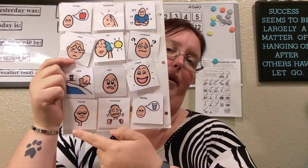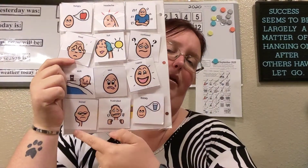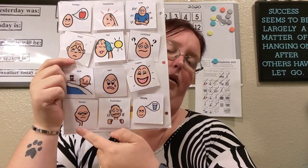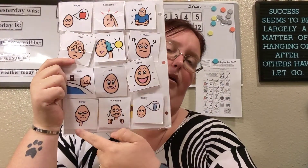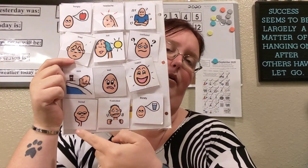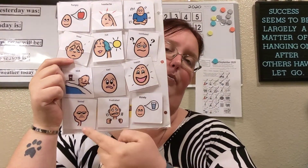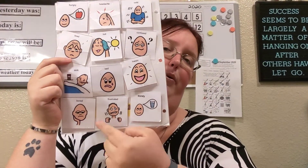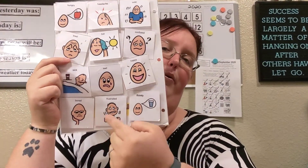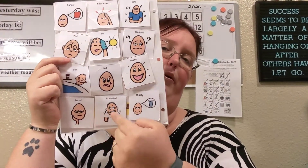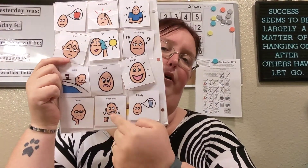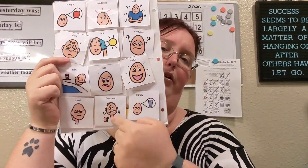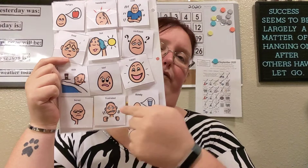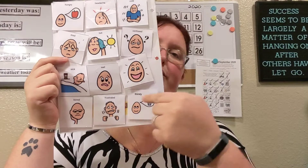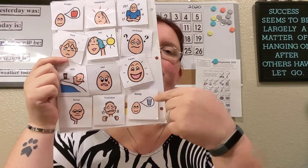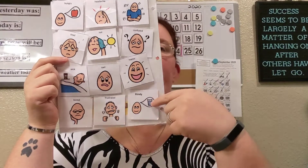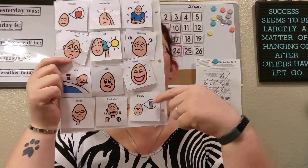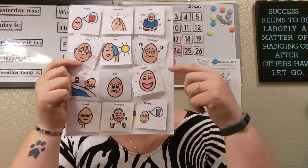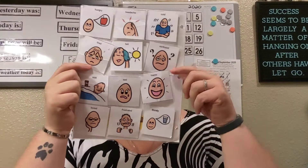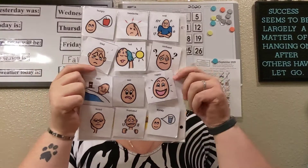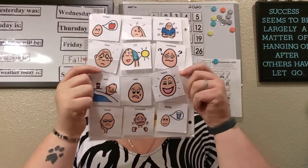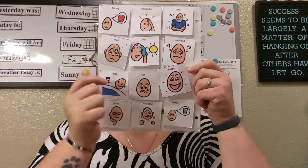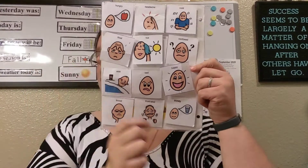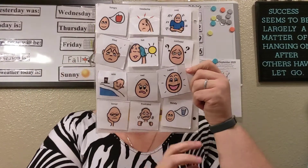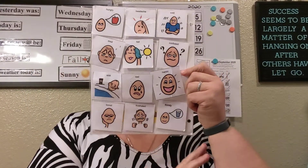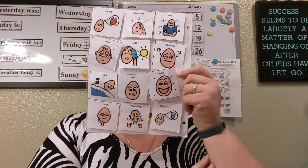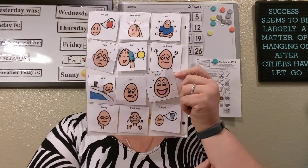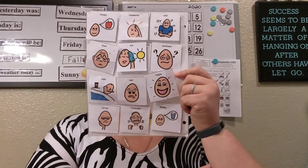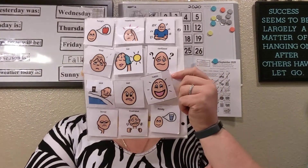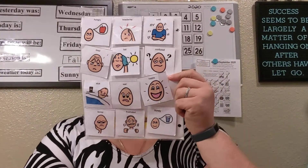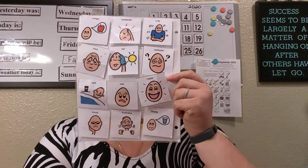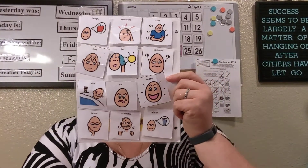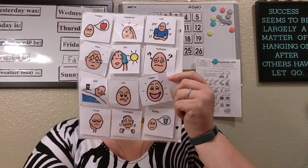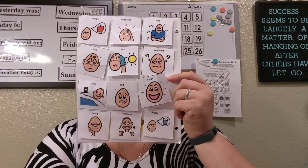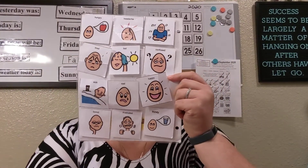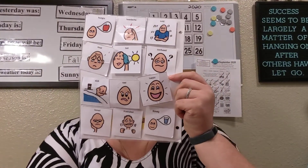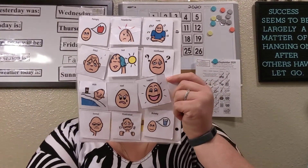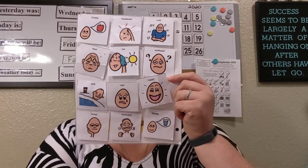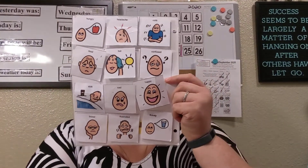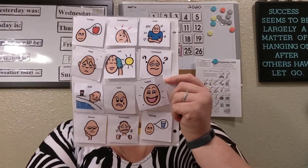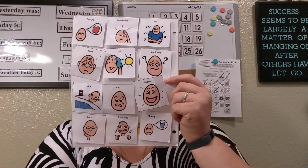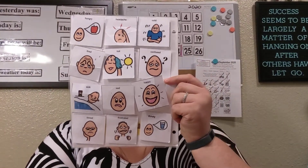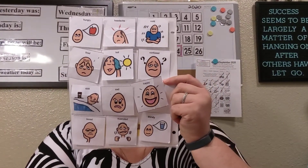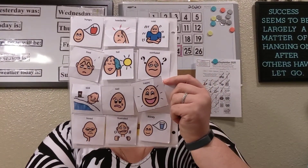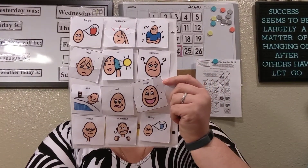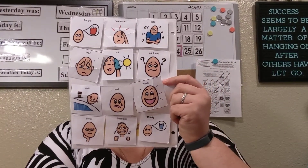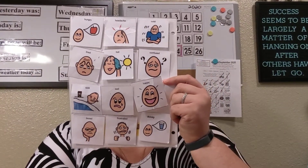are you bored are you frustrated or are you thirsty how are you feeling today you can point or you can tell somebody